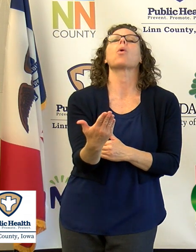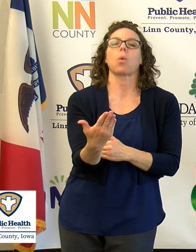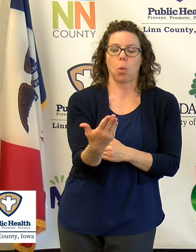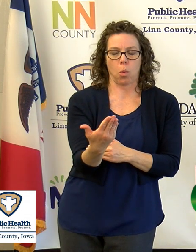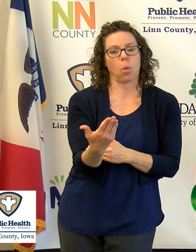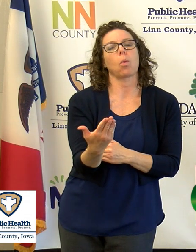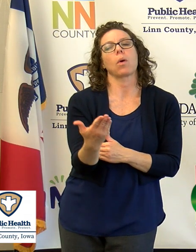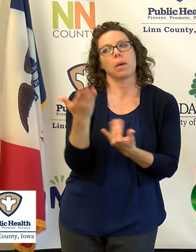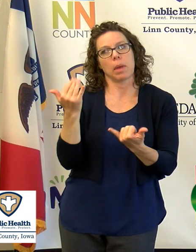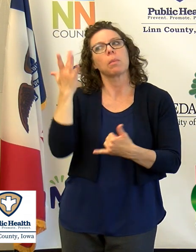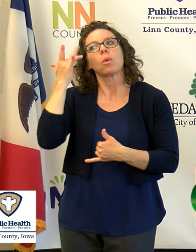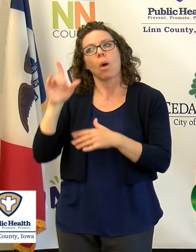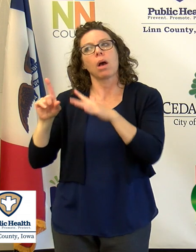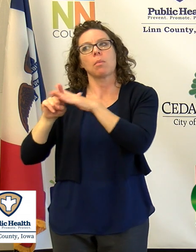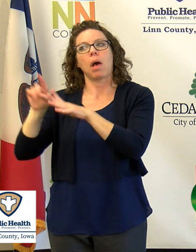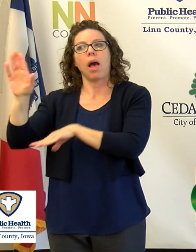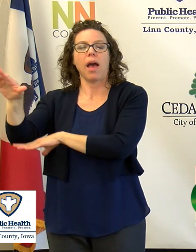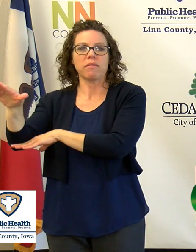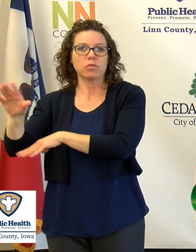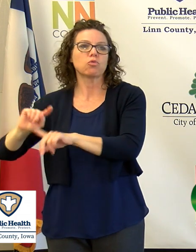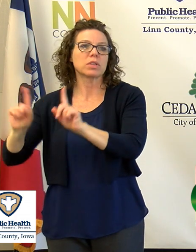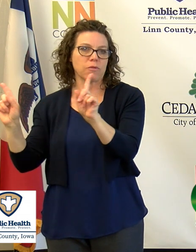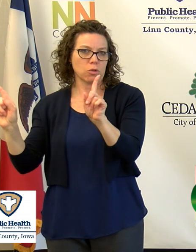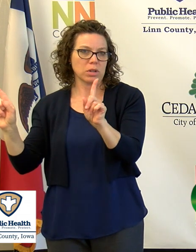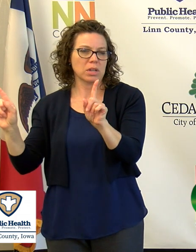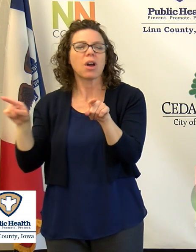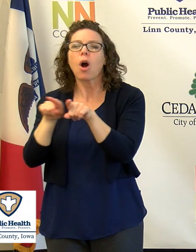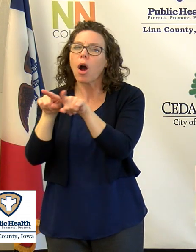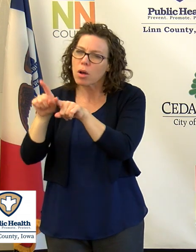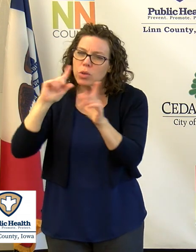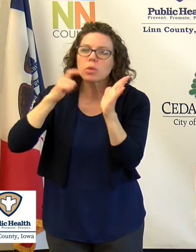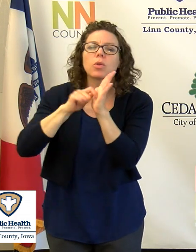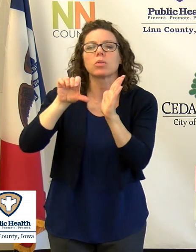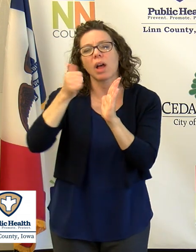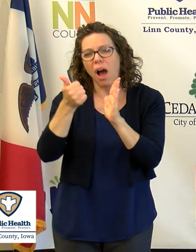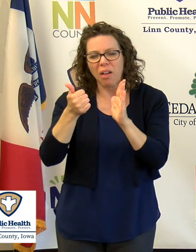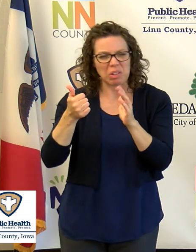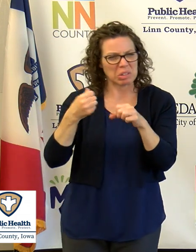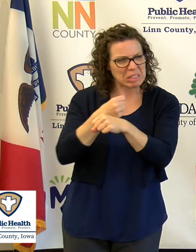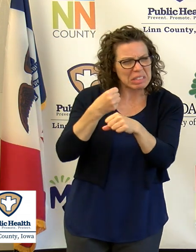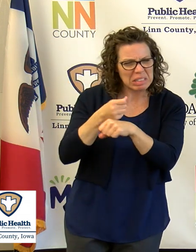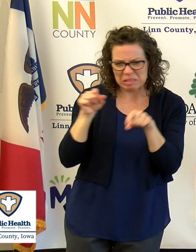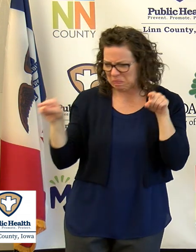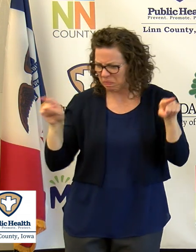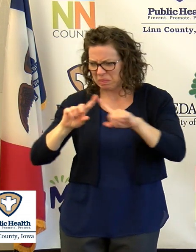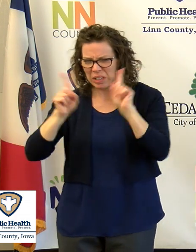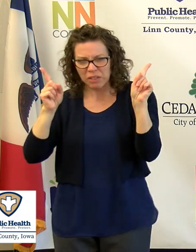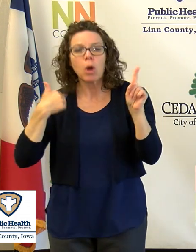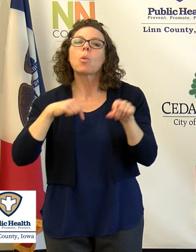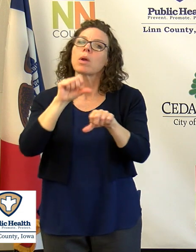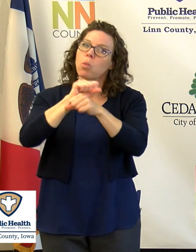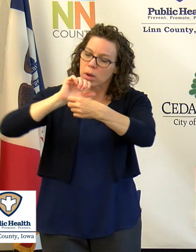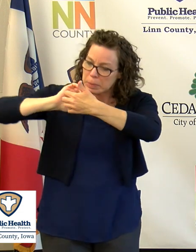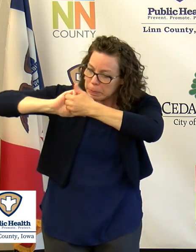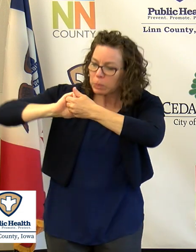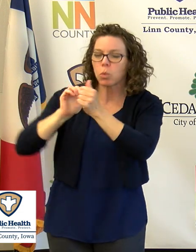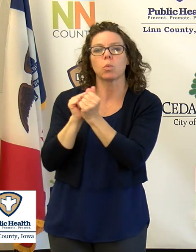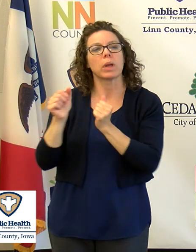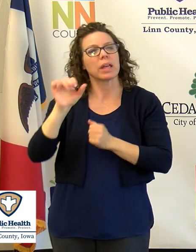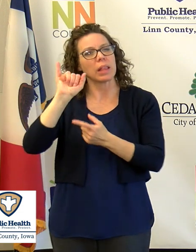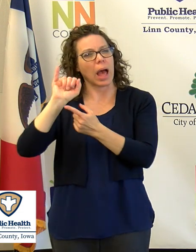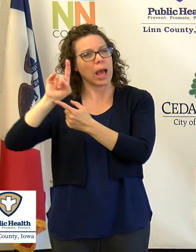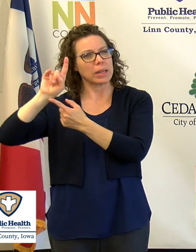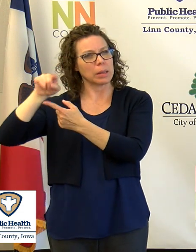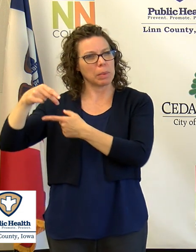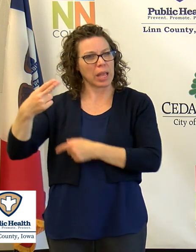discrepancy. But we have also noticed some other discrepancies. So, we are working with the Iowa Department of Public Health. They actually report